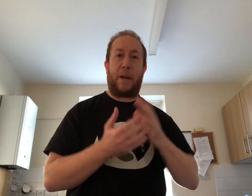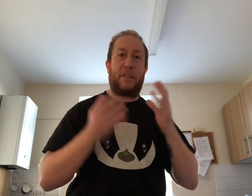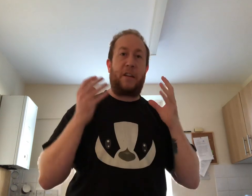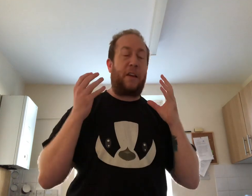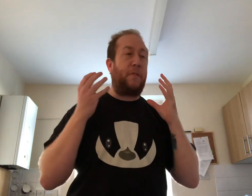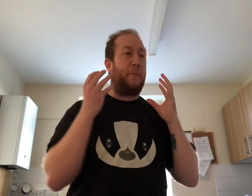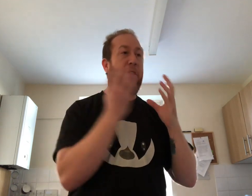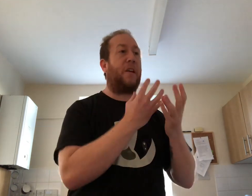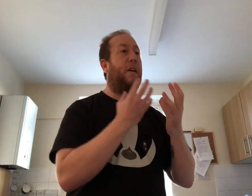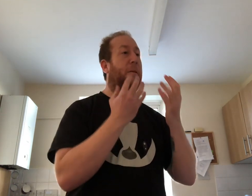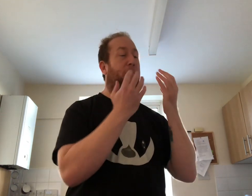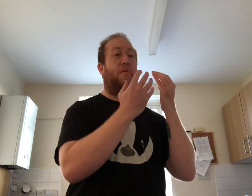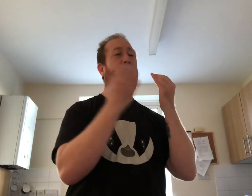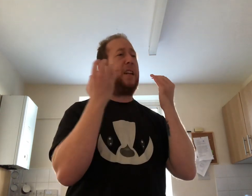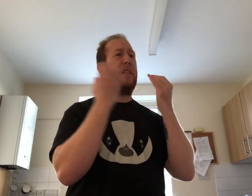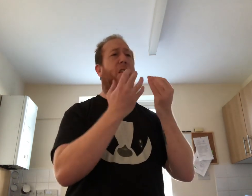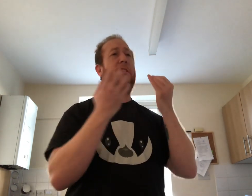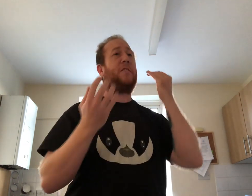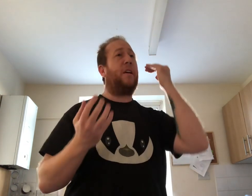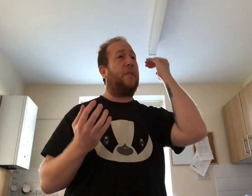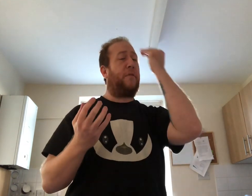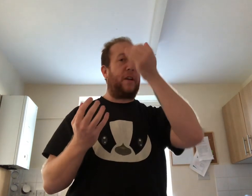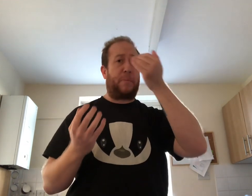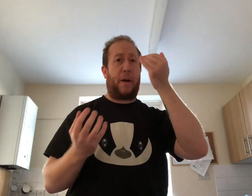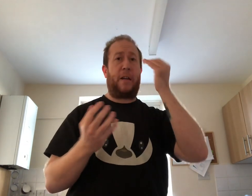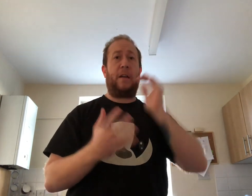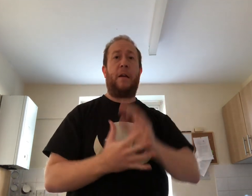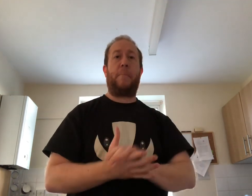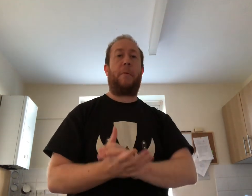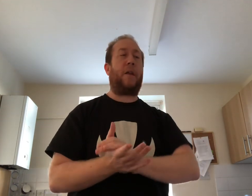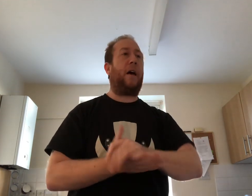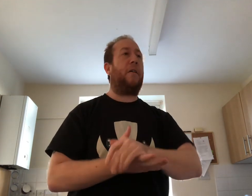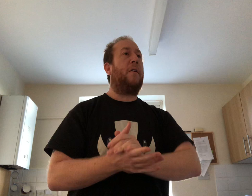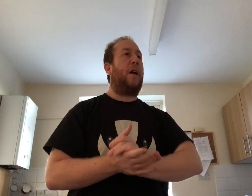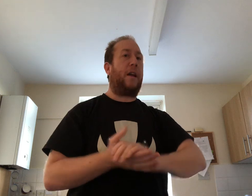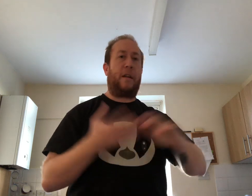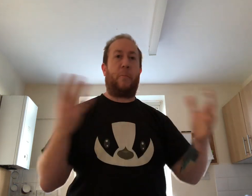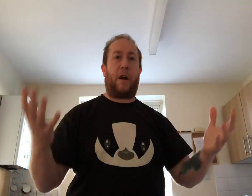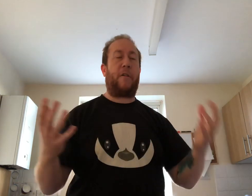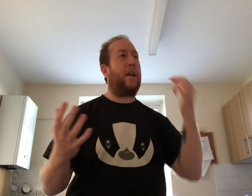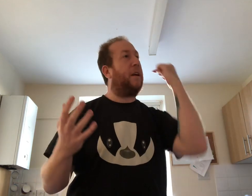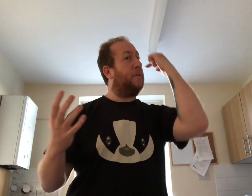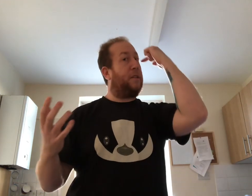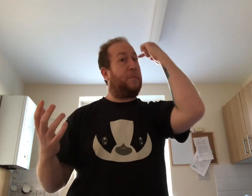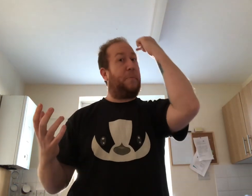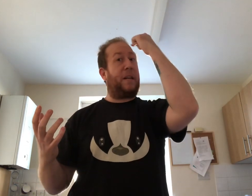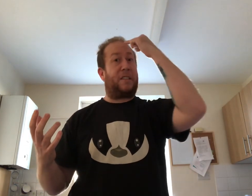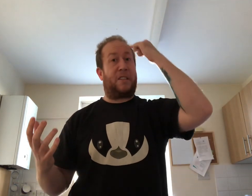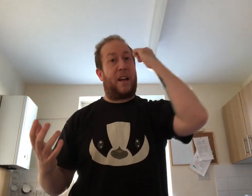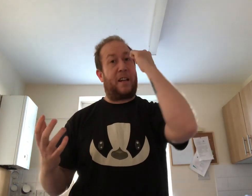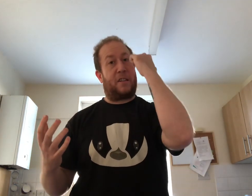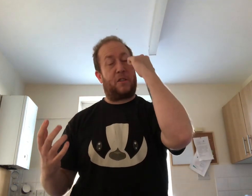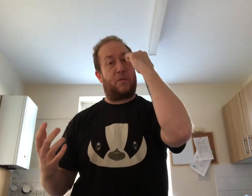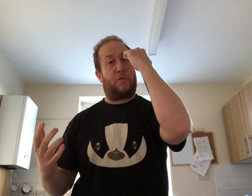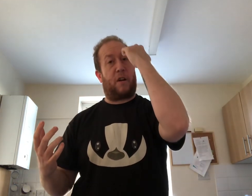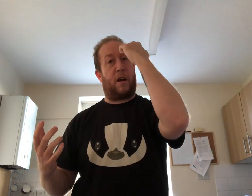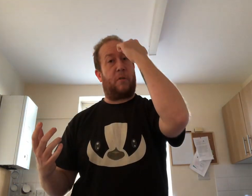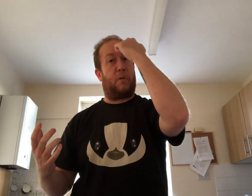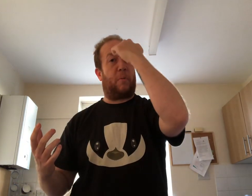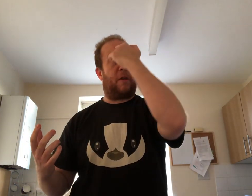managed to give him a really nice face paint but without any worry it was this big snake that sort of trailed all the way